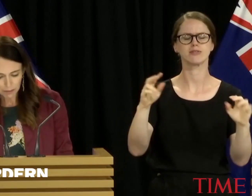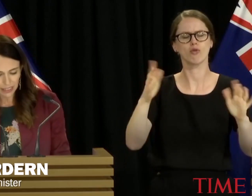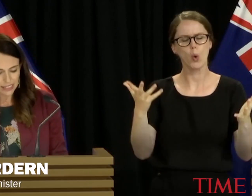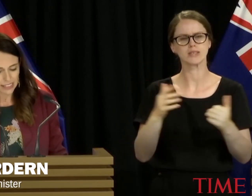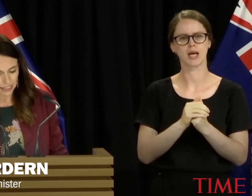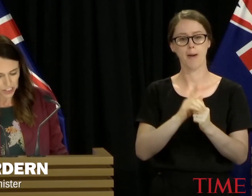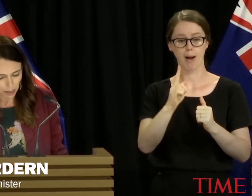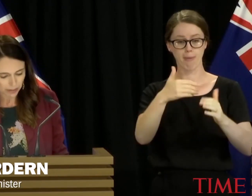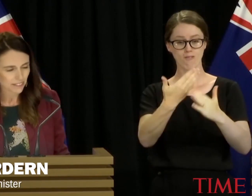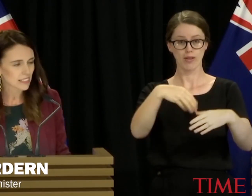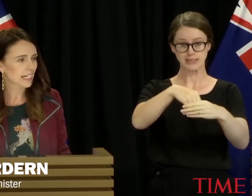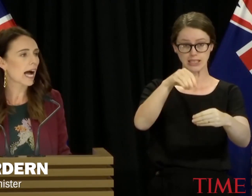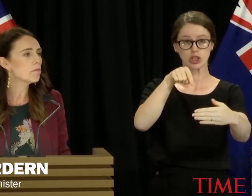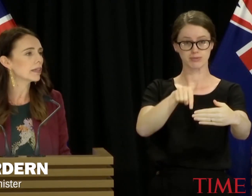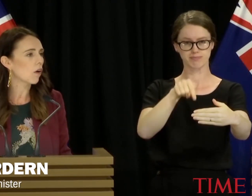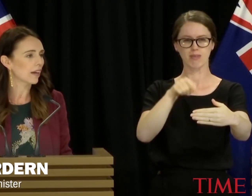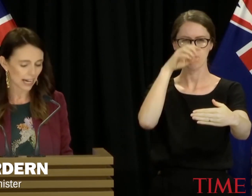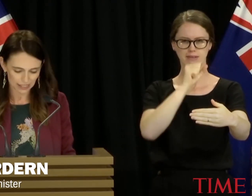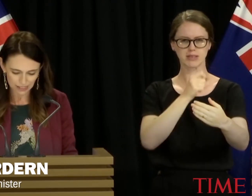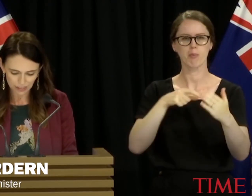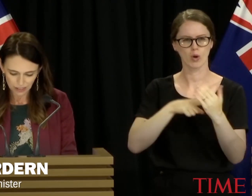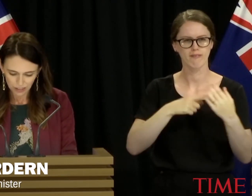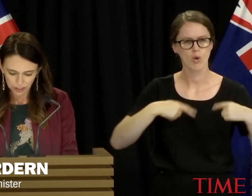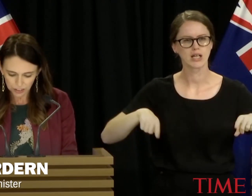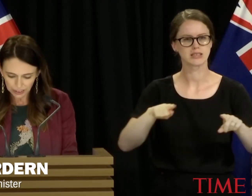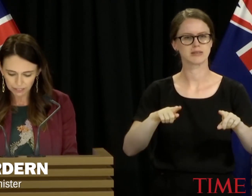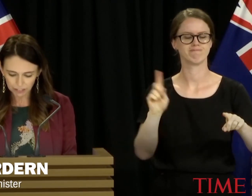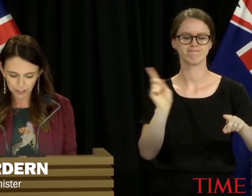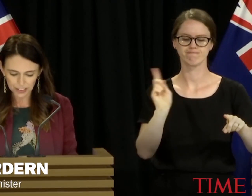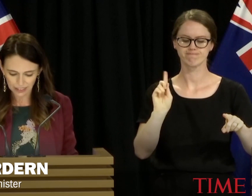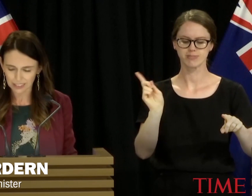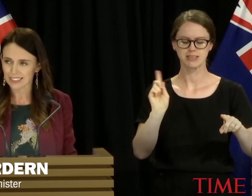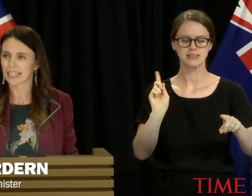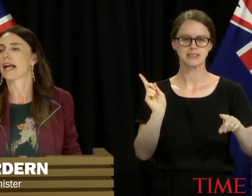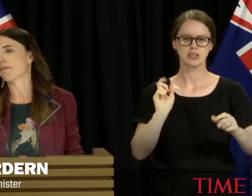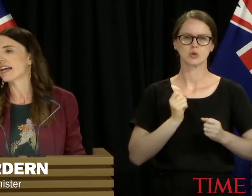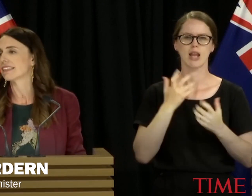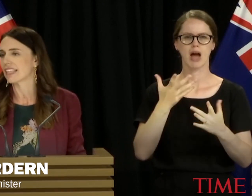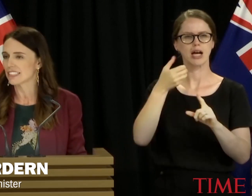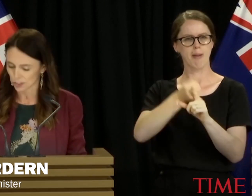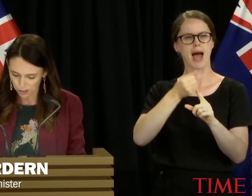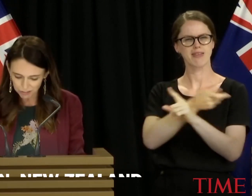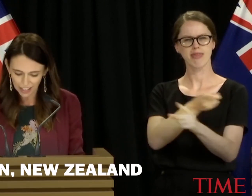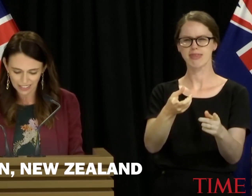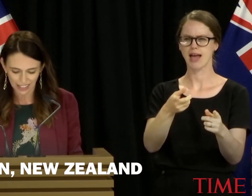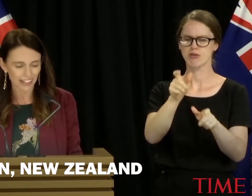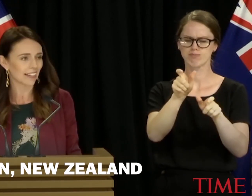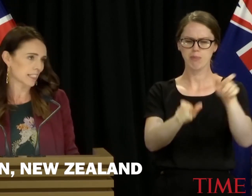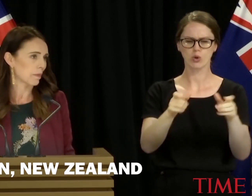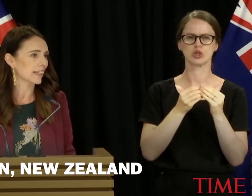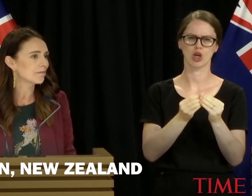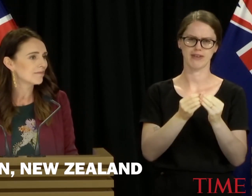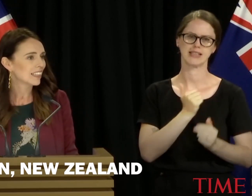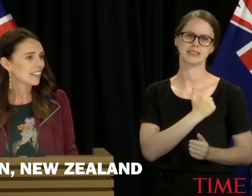In the lead up to this year's election, I believe it's incumbent on us to deliver for New Zealanders the campaign that they deserve and that